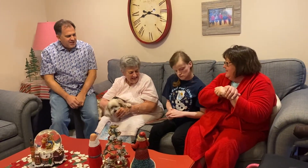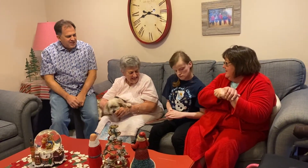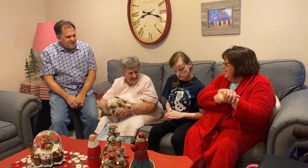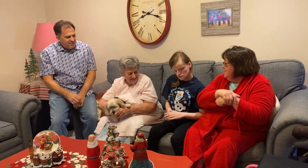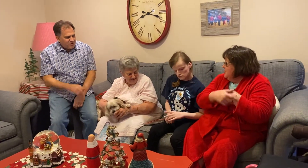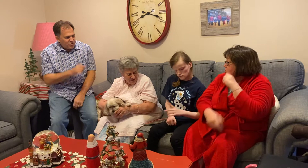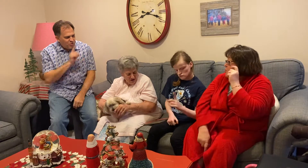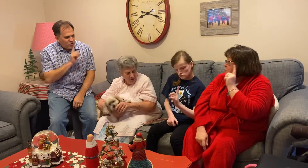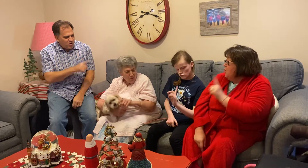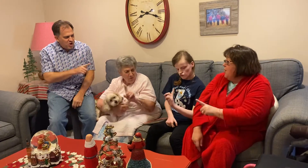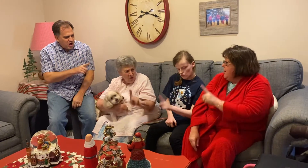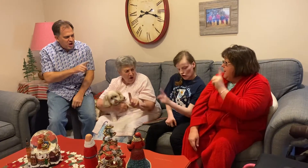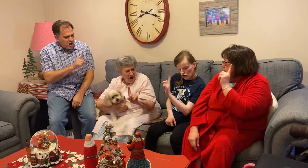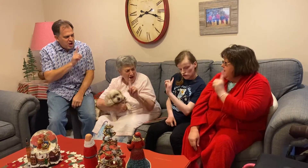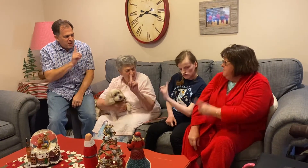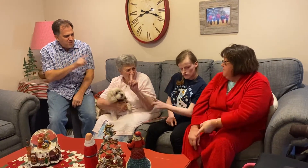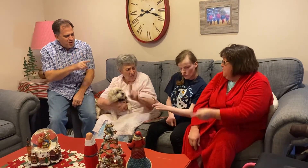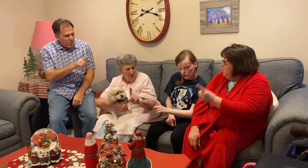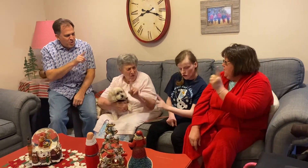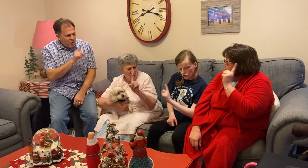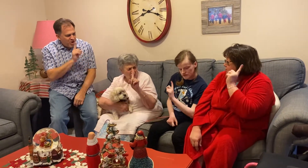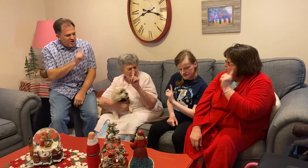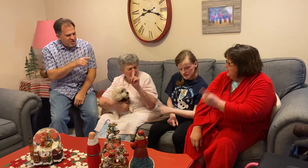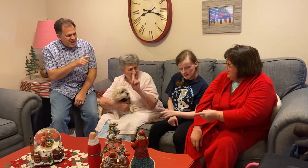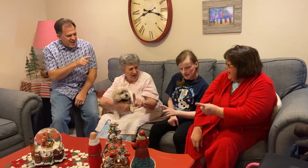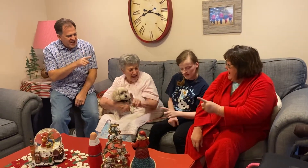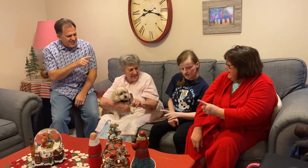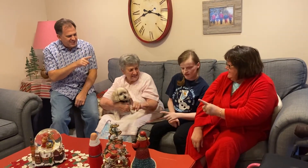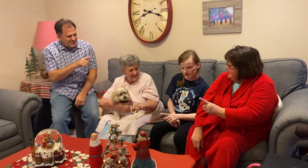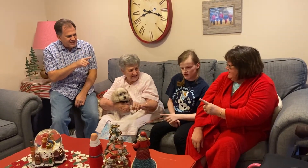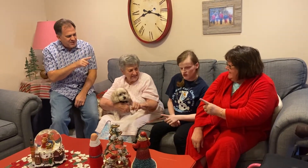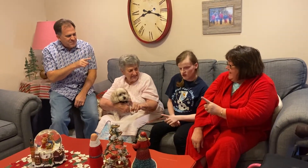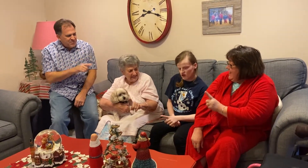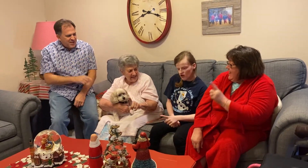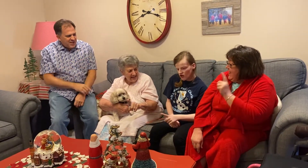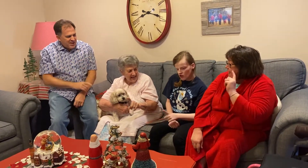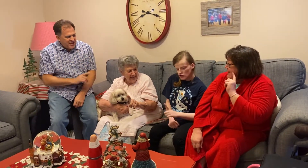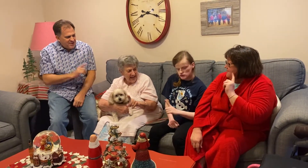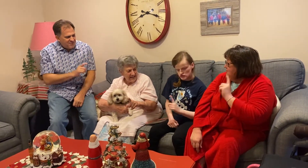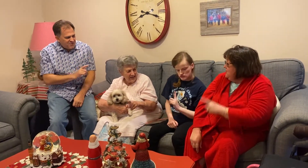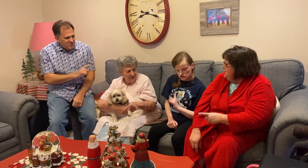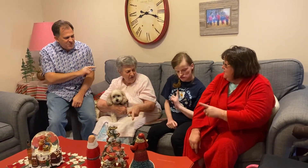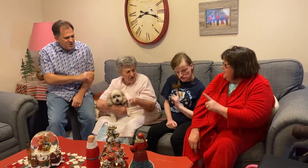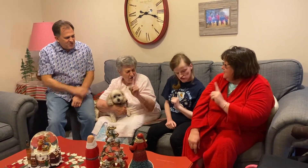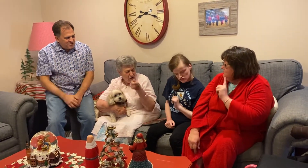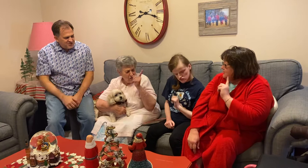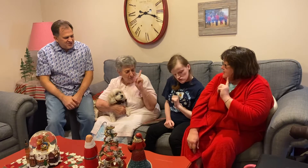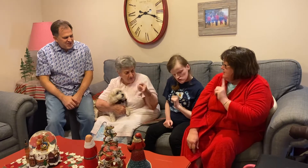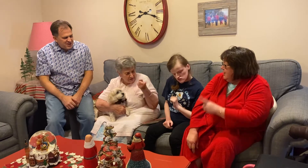give you one more chance. And if you don't stop,